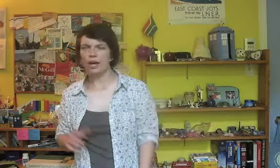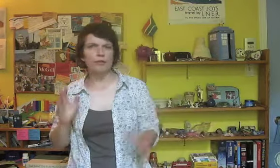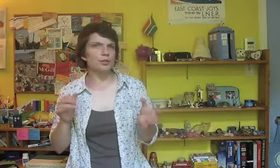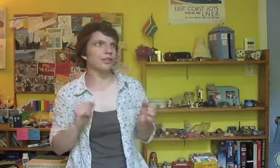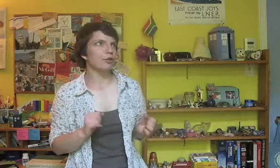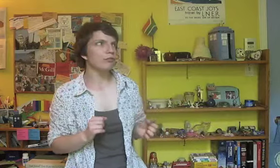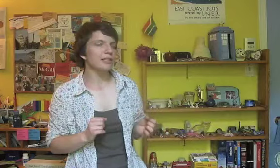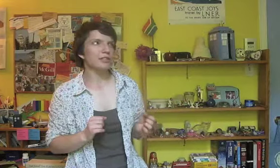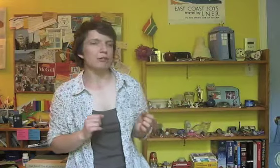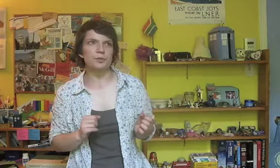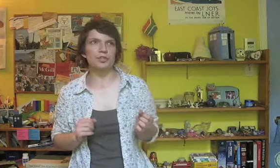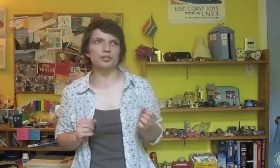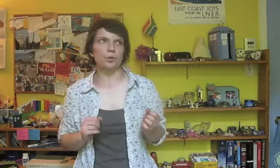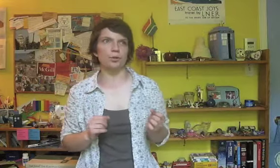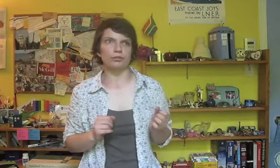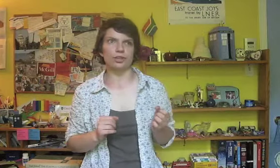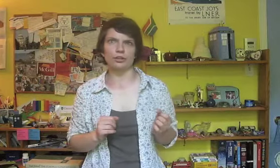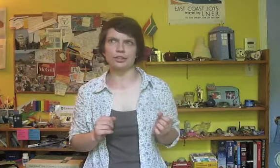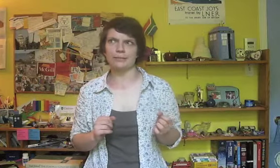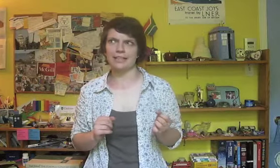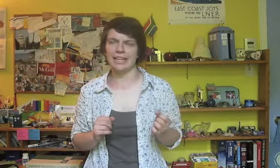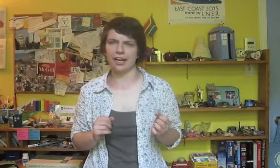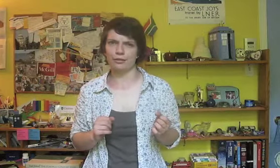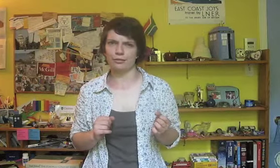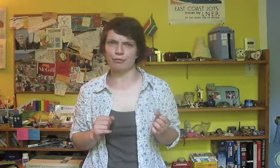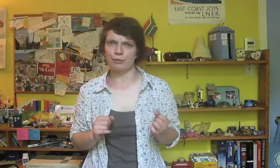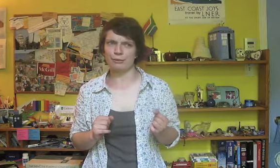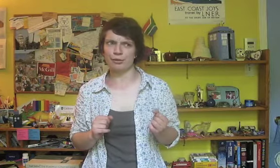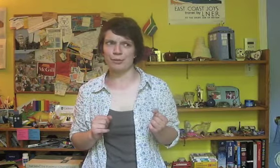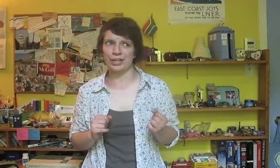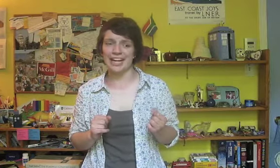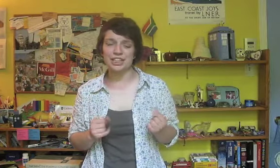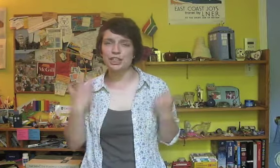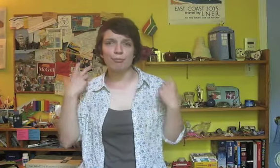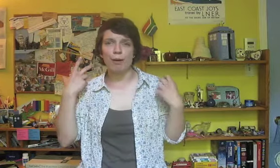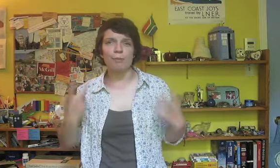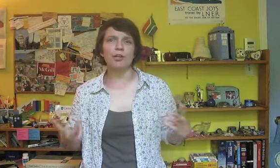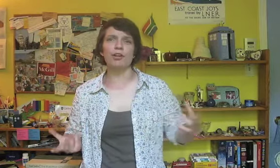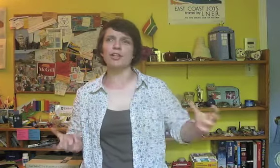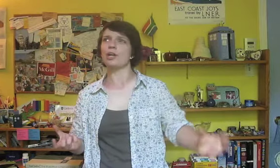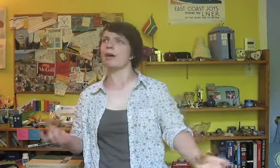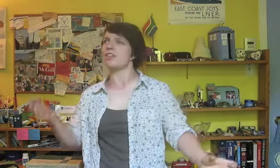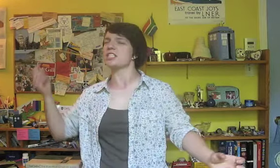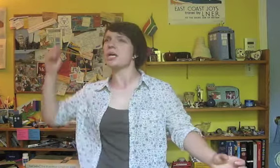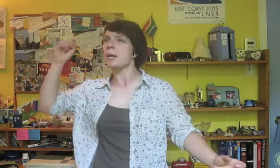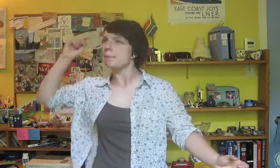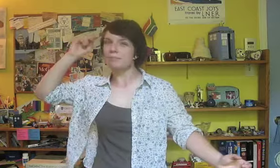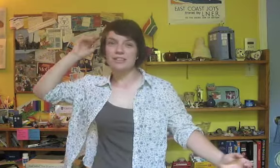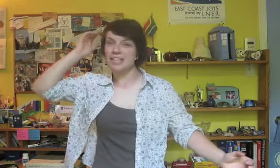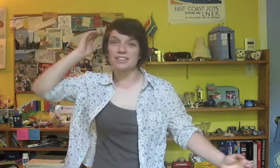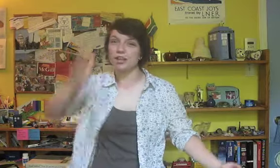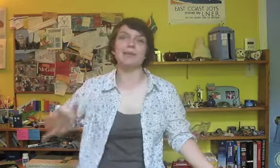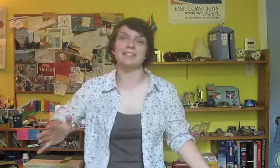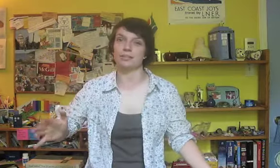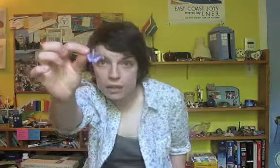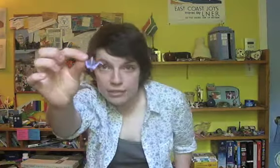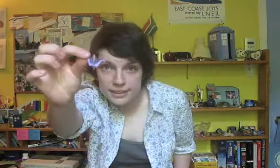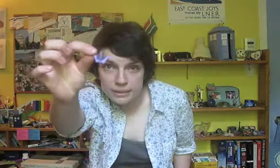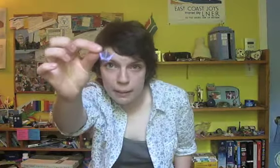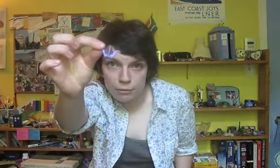Of course, if you read descriptions or talk to me in other forms of communication you've probably already heard about this. That's not a big deal. This is a paper